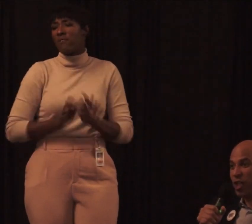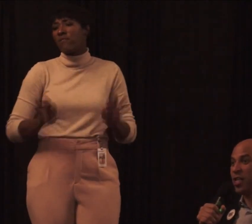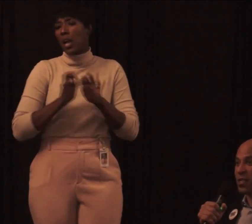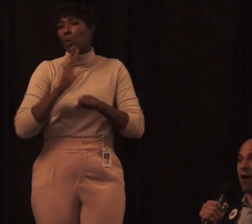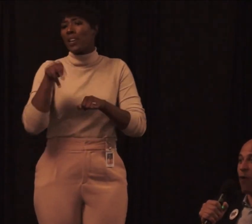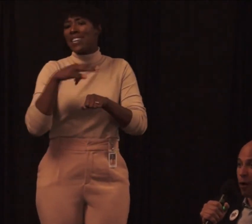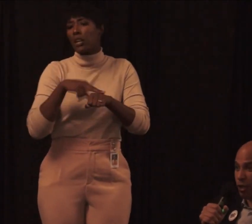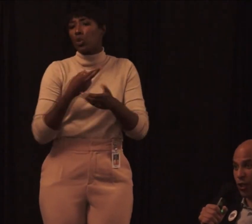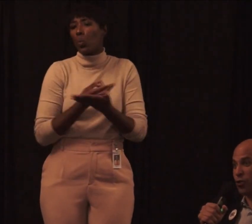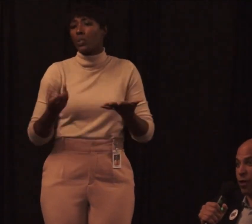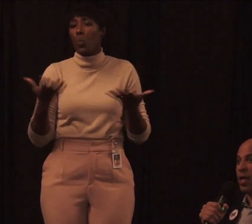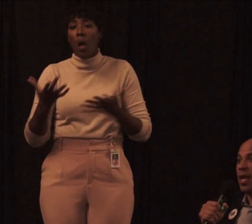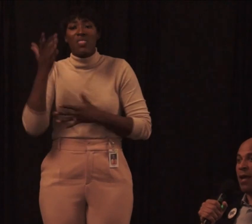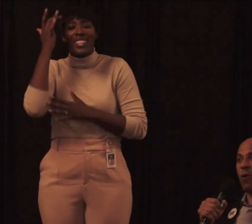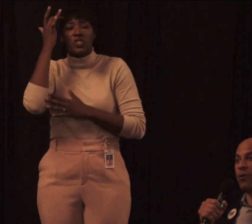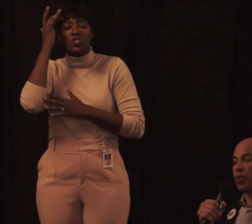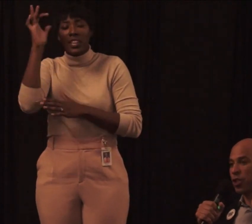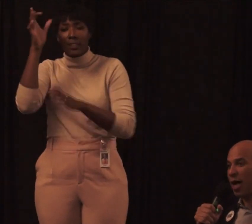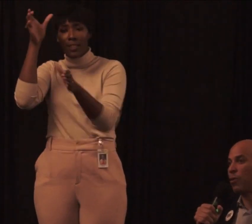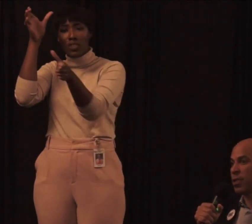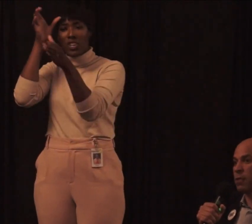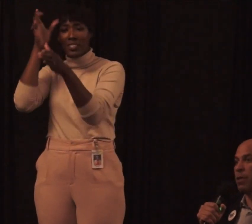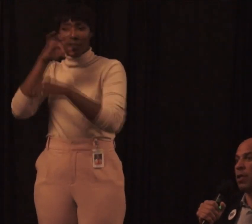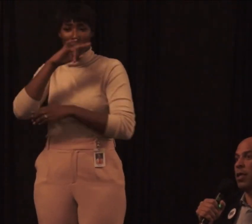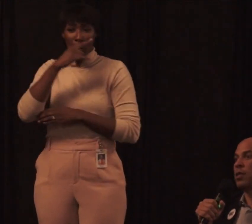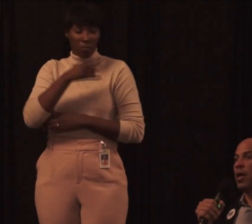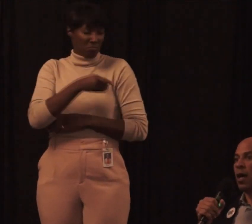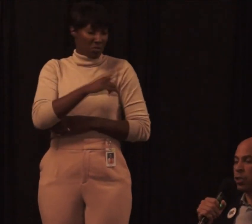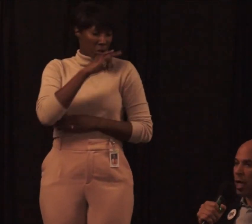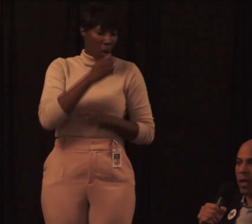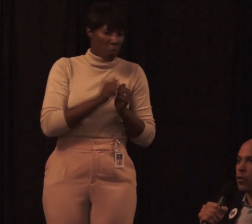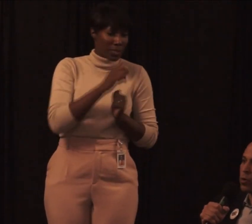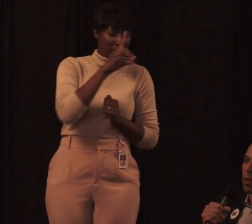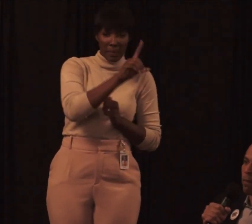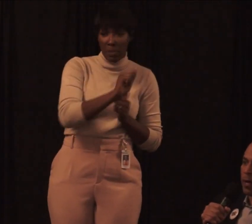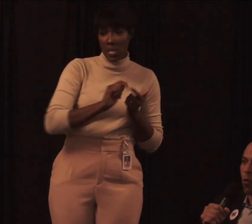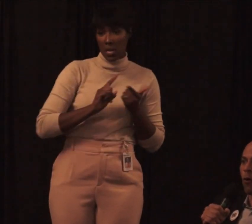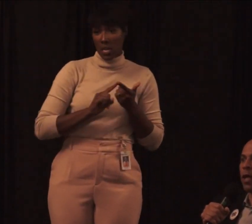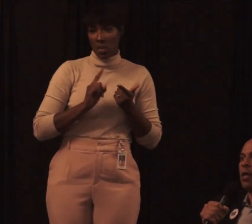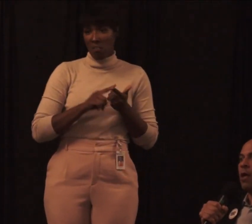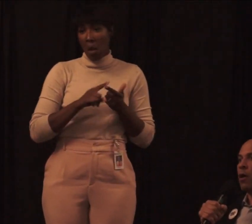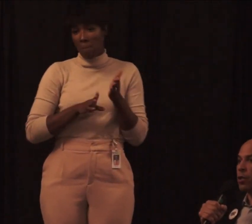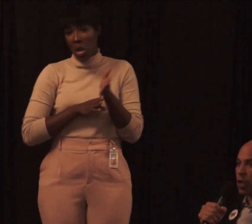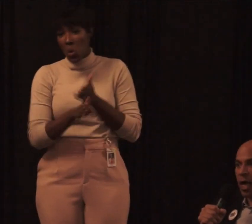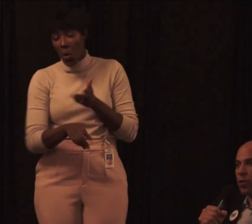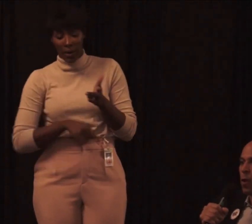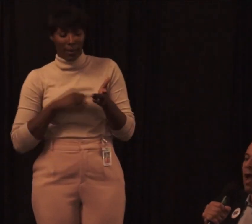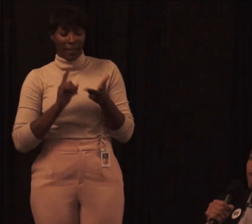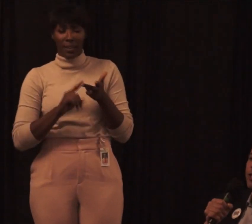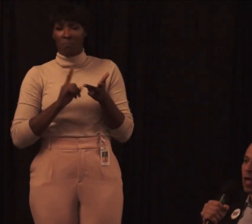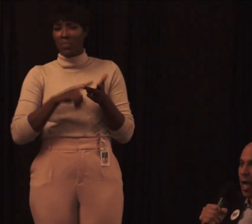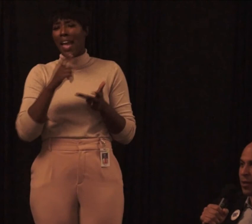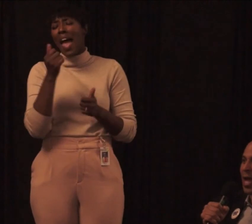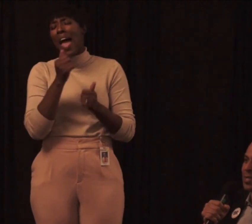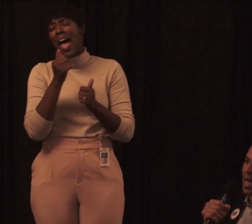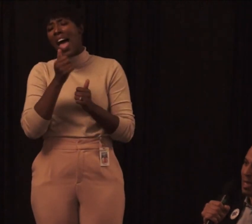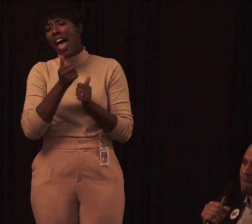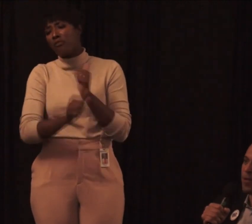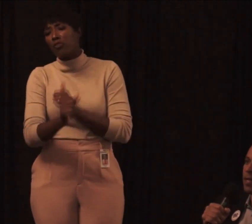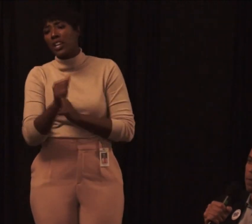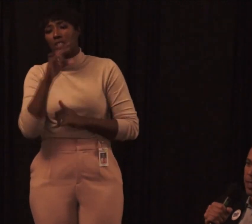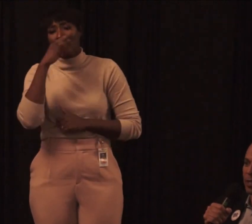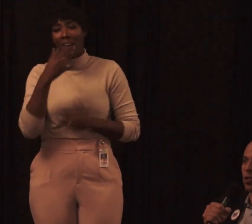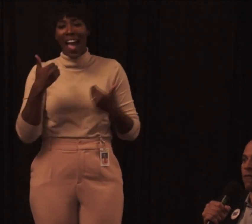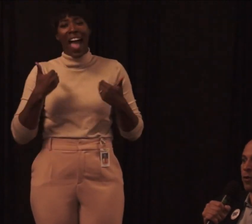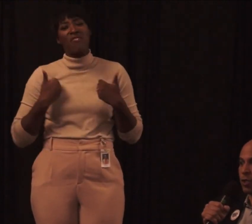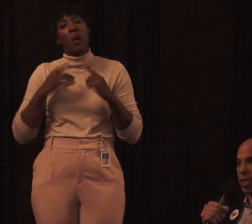is the genius of our children. And whether it's a child with disabilities, a child who's a minority, or their child, every child has that